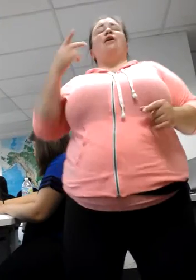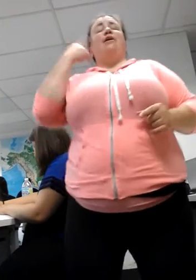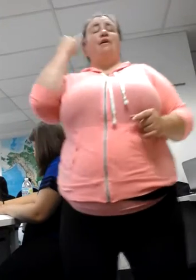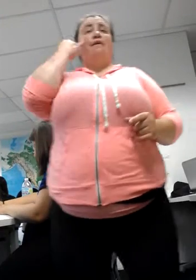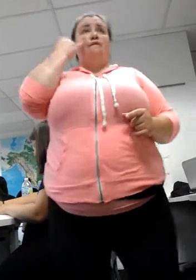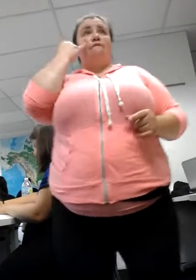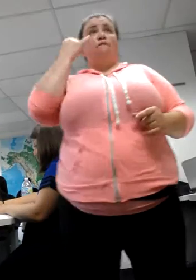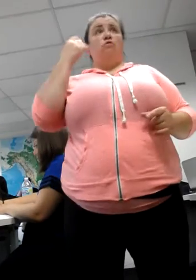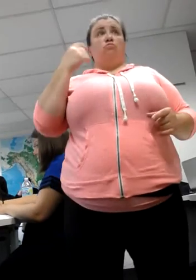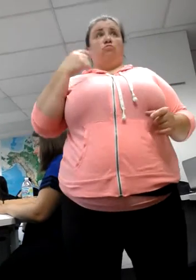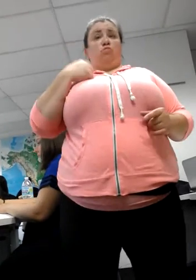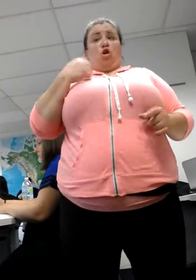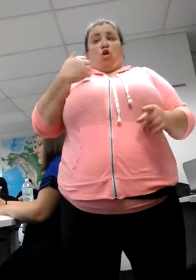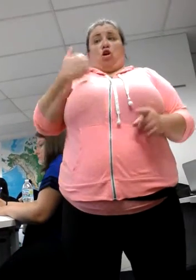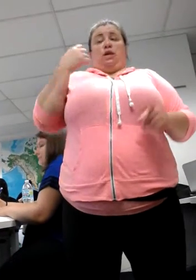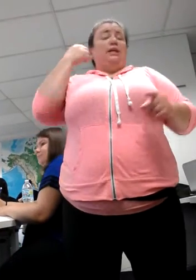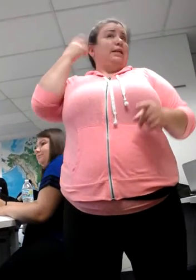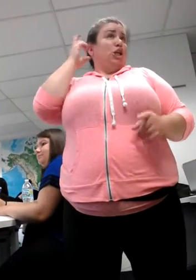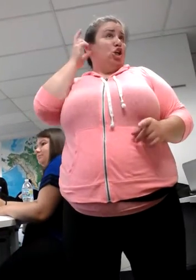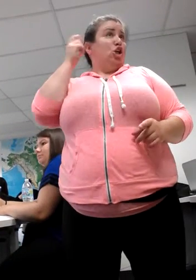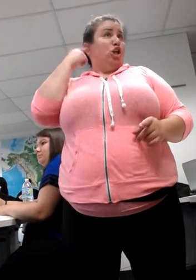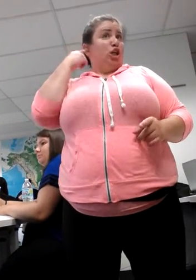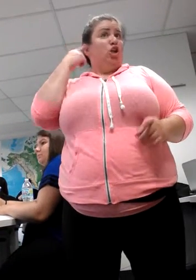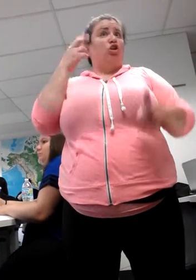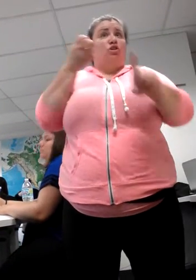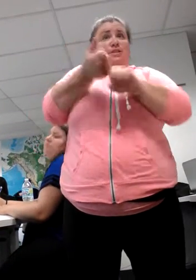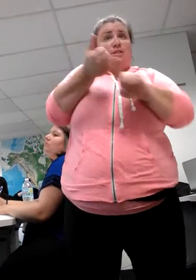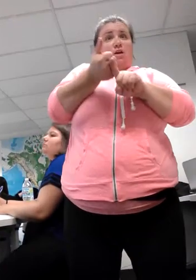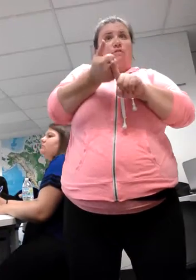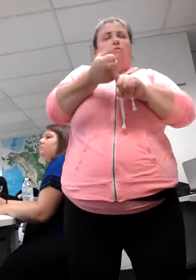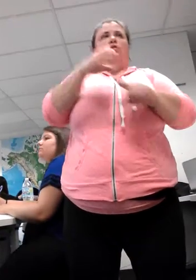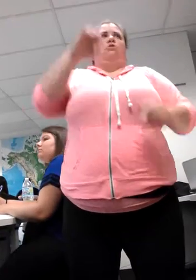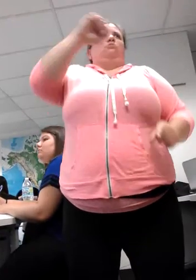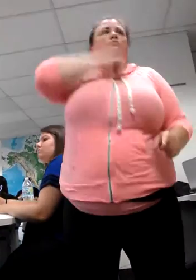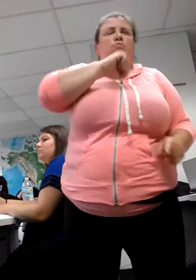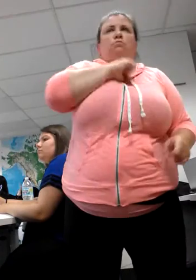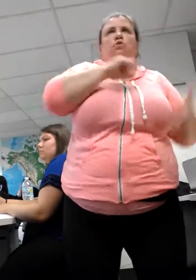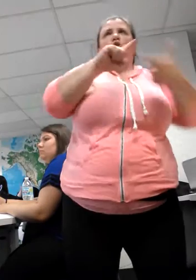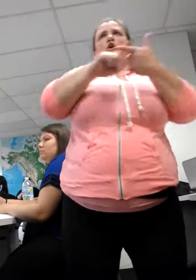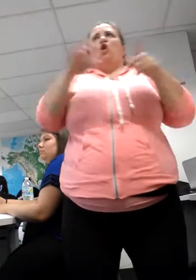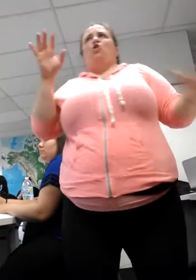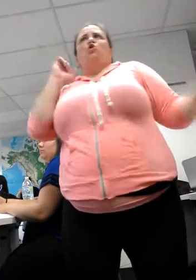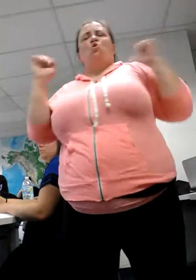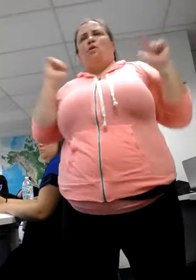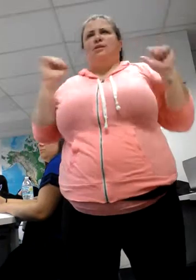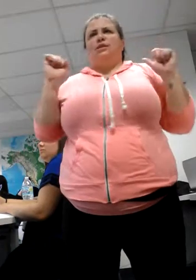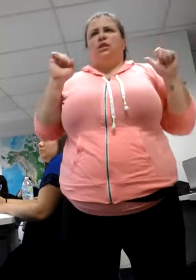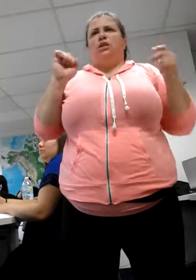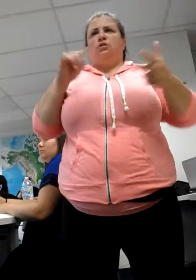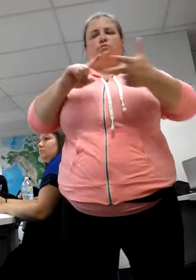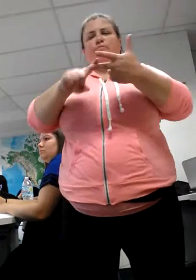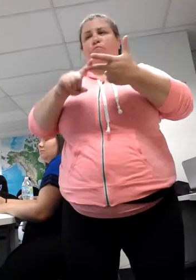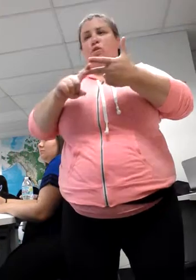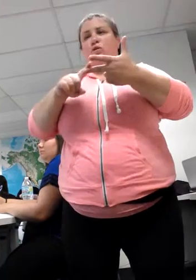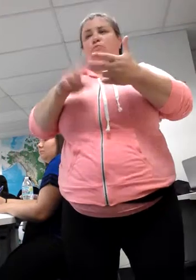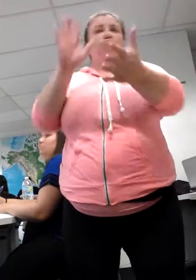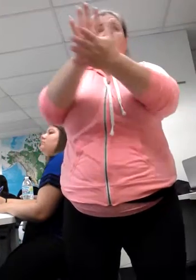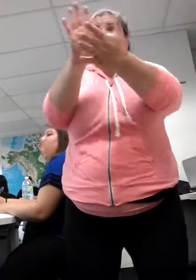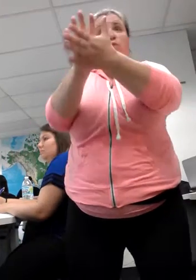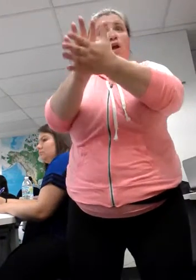noises, coughing, whatever, you're not channeling the interpretation appropriately. Is that clear? Okay.